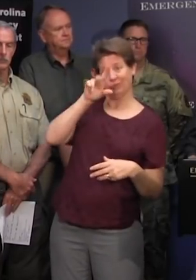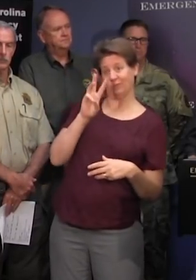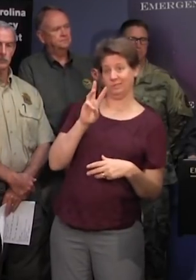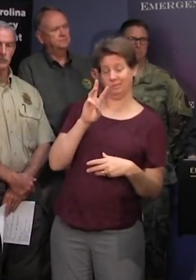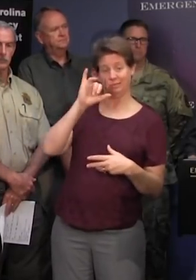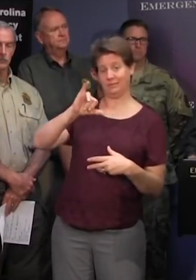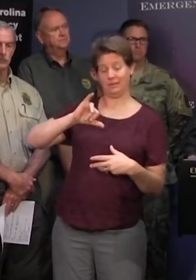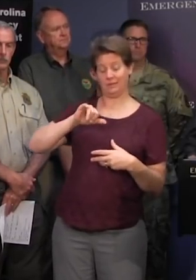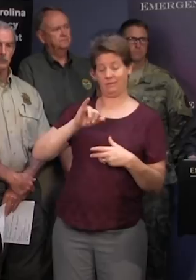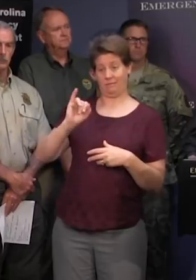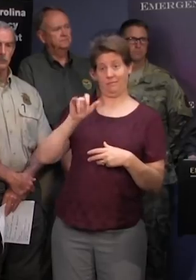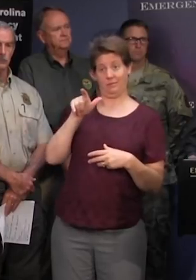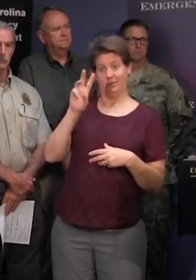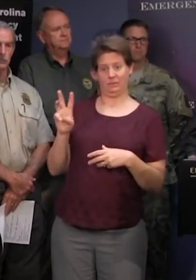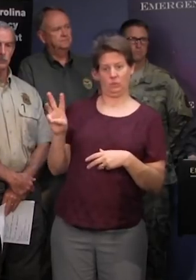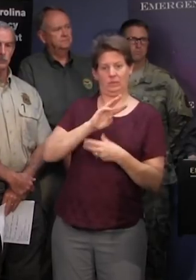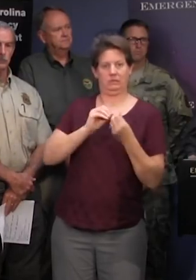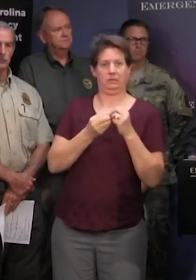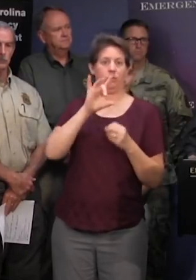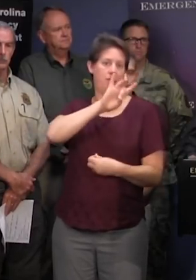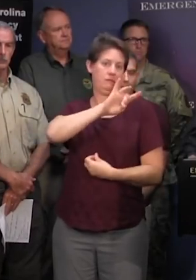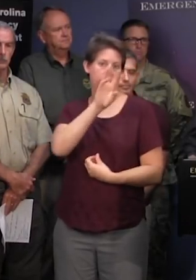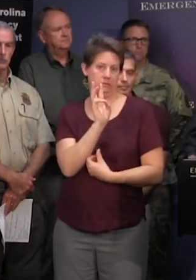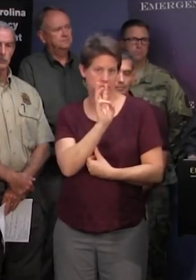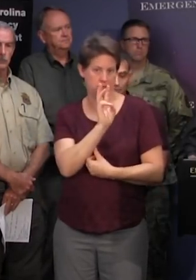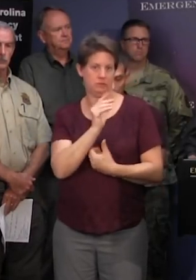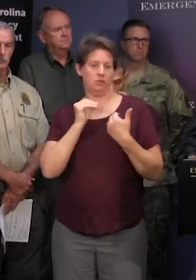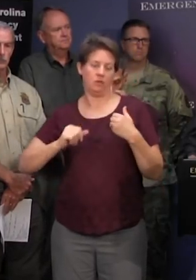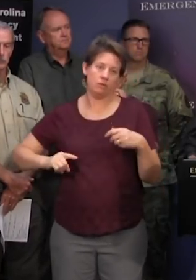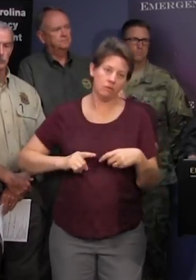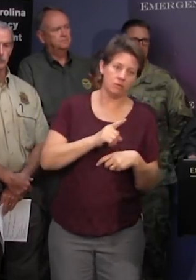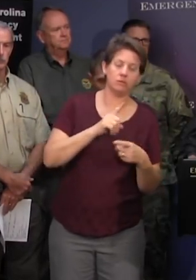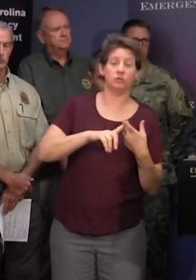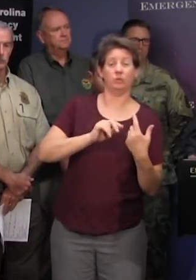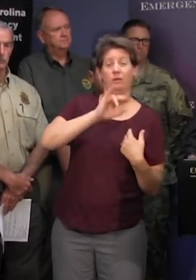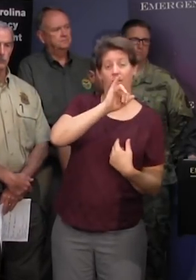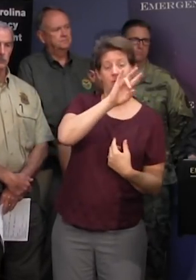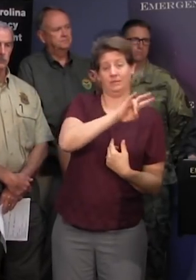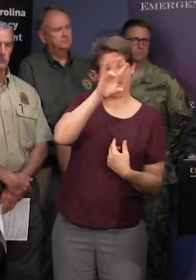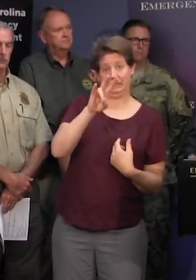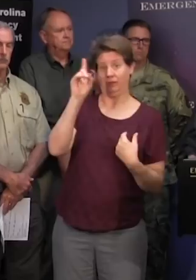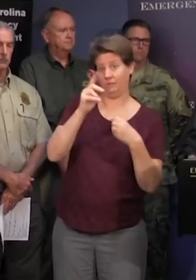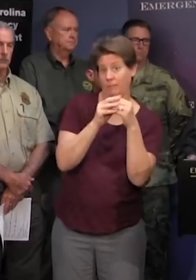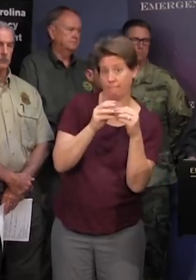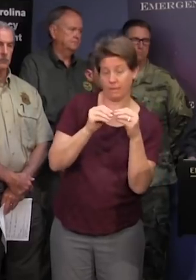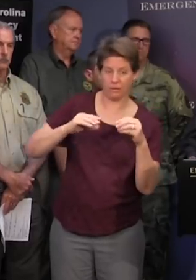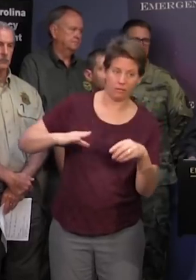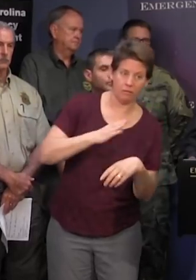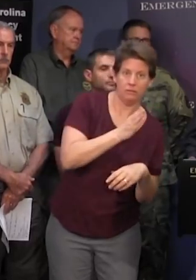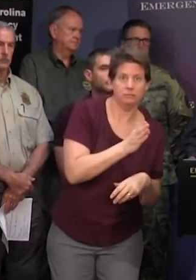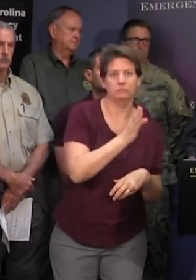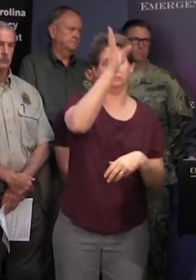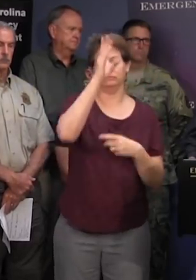uh i-26 westbound exit number 86 to northbound i-77 in columbia to uh